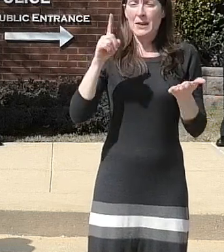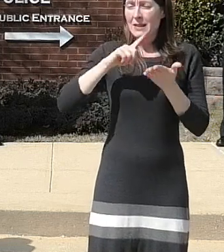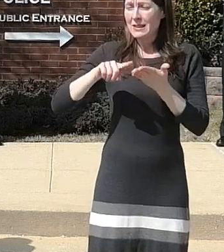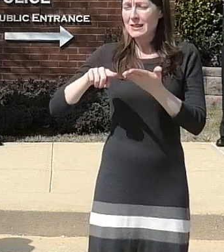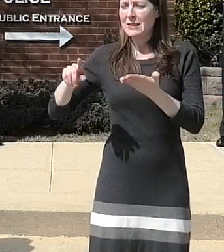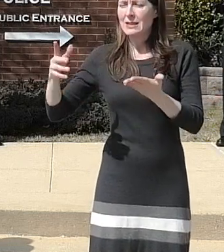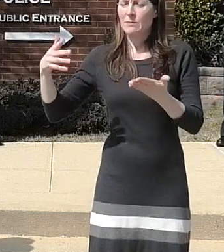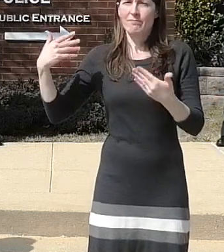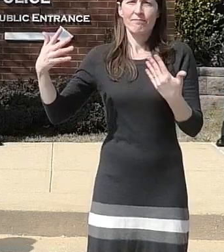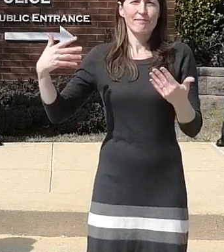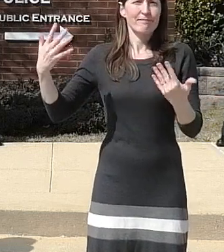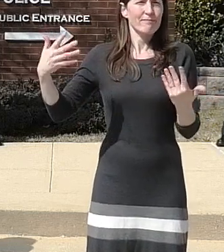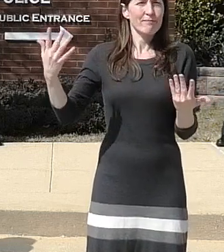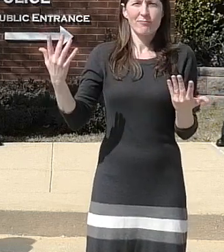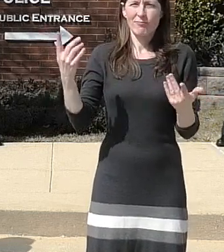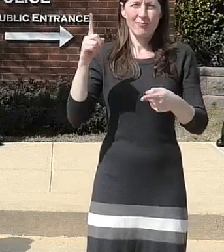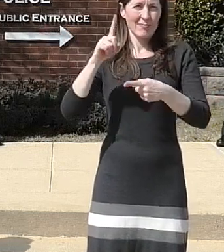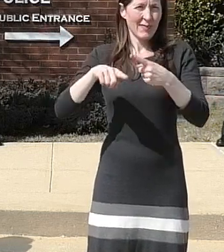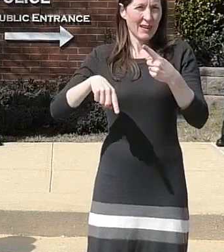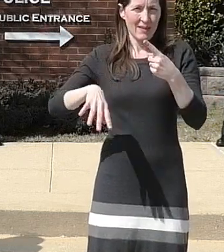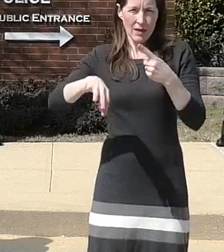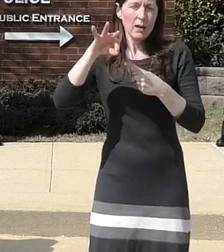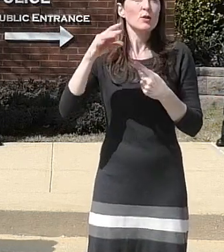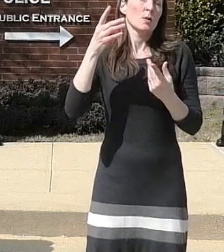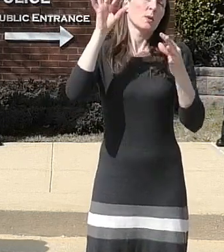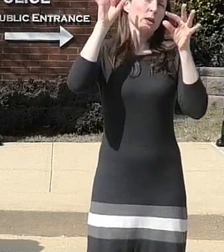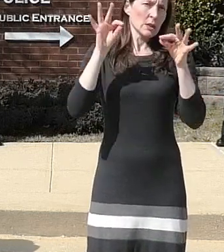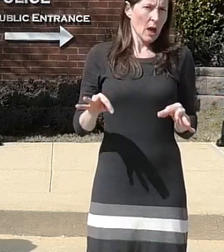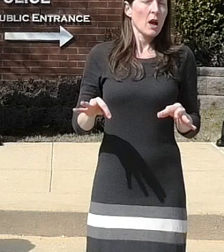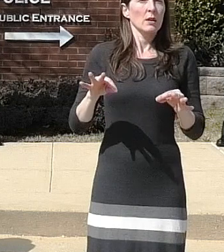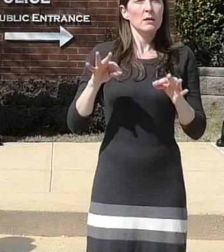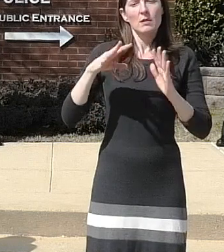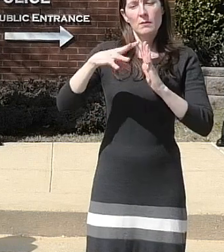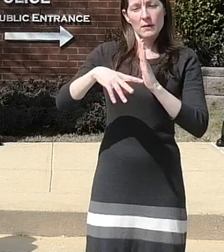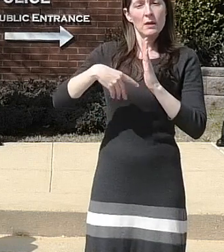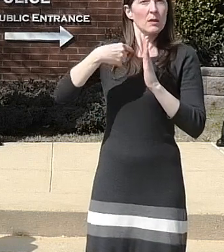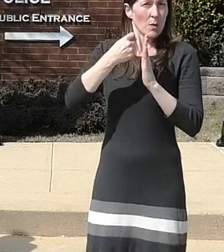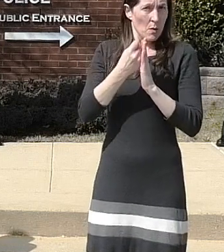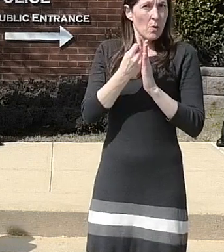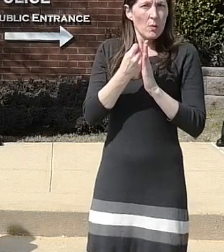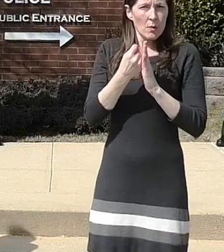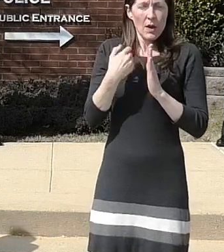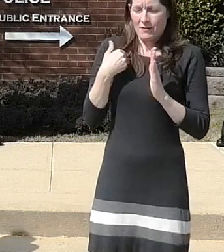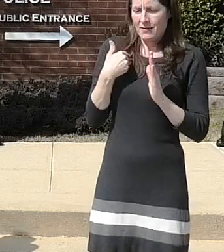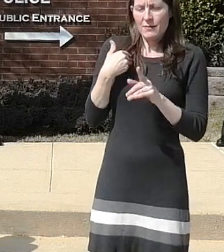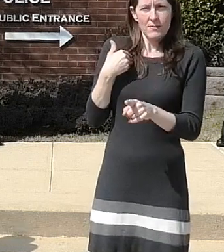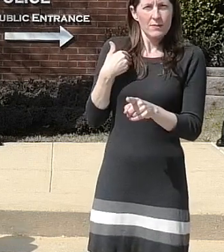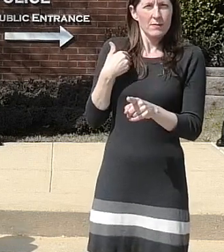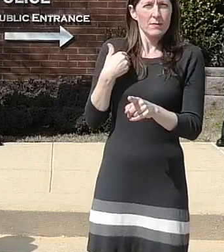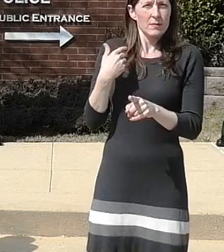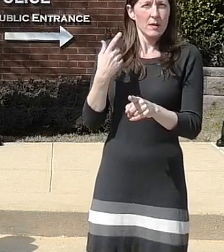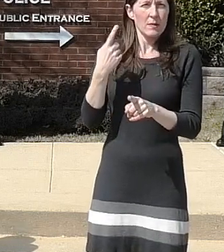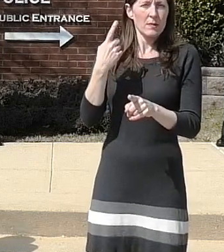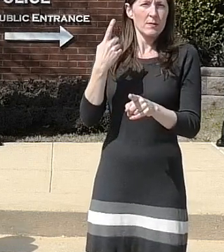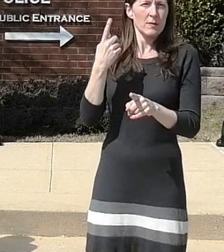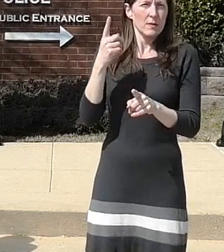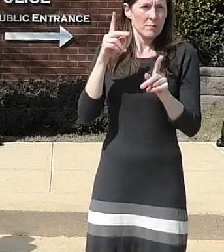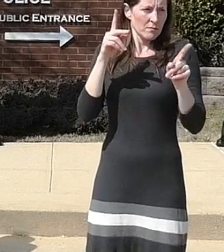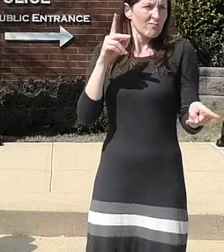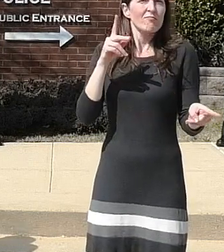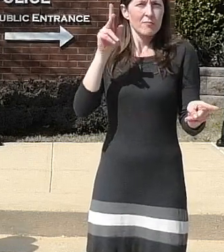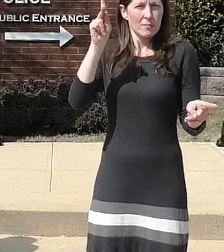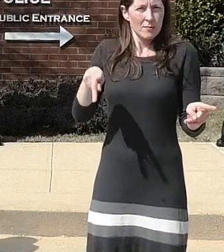we decided to release the video of the suspect committing the crime to the media and to the public